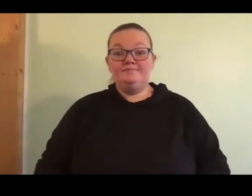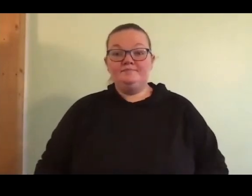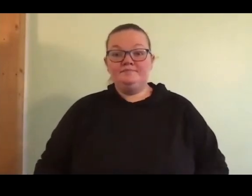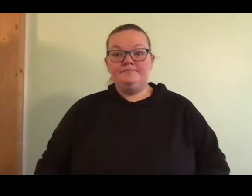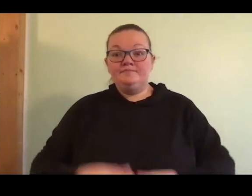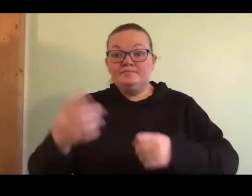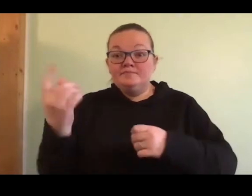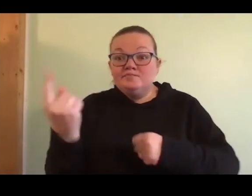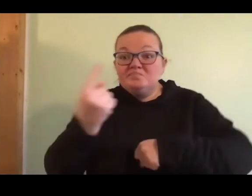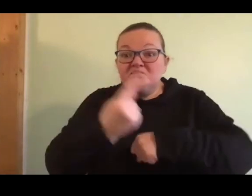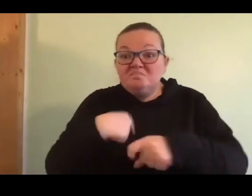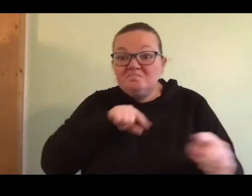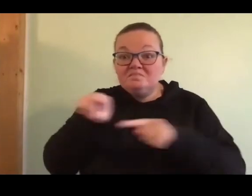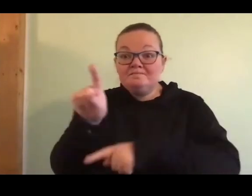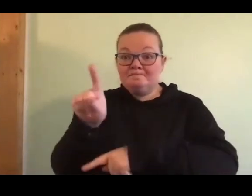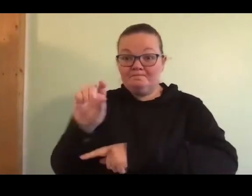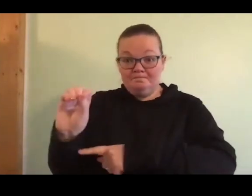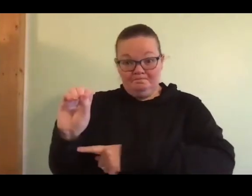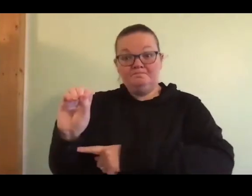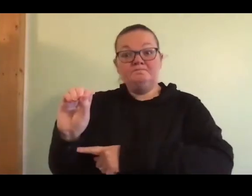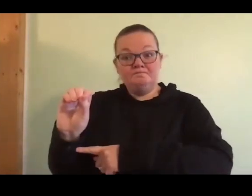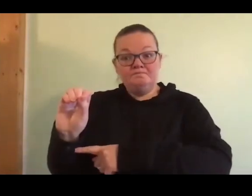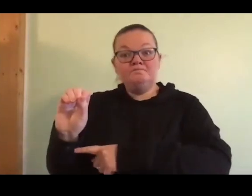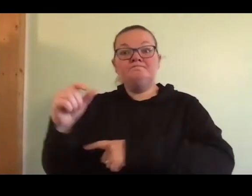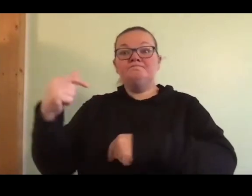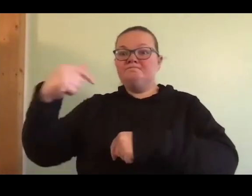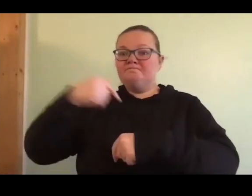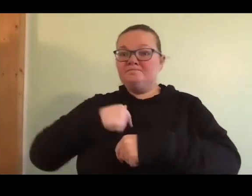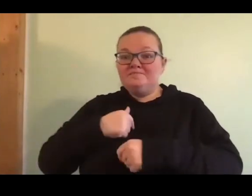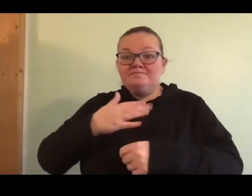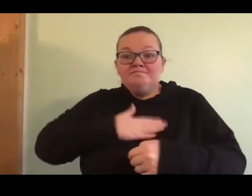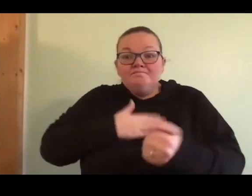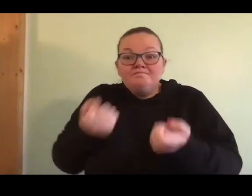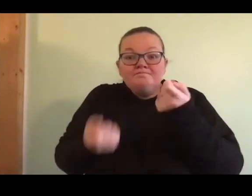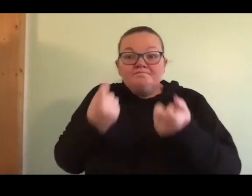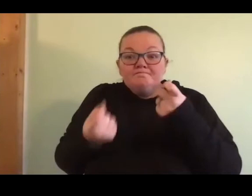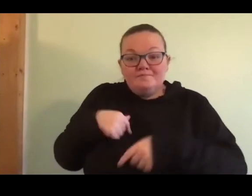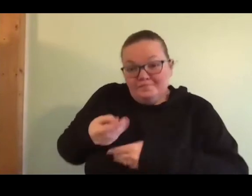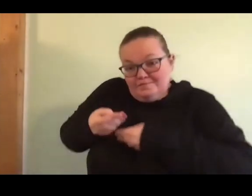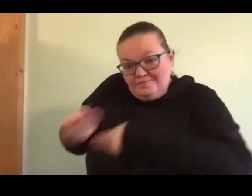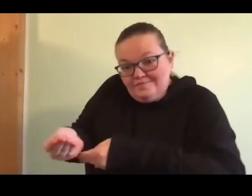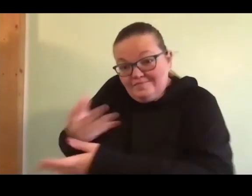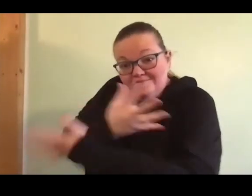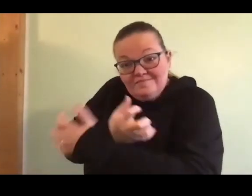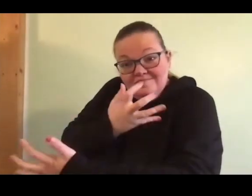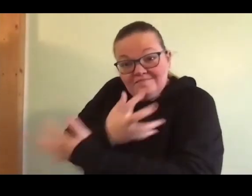When we went to the zoo, I fed just a little of my popcorn to the bear.